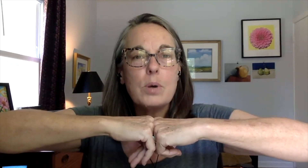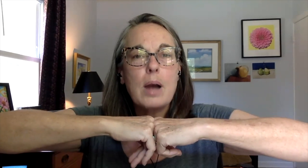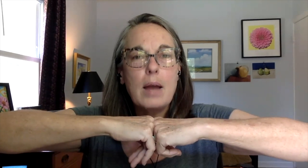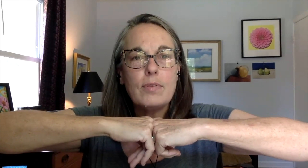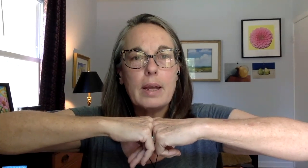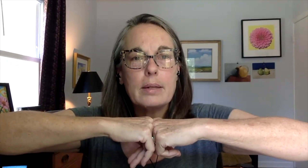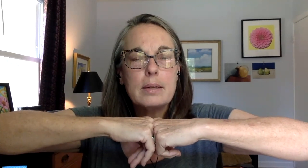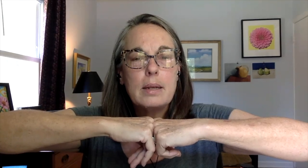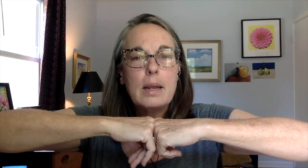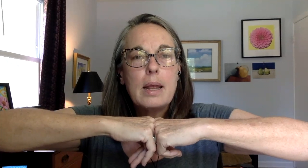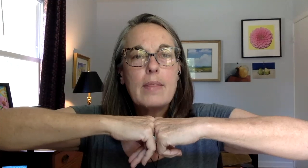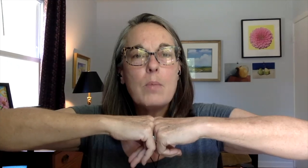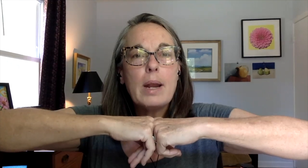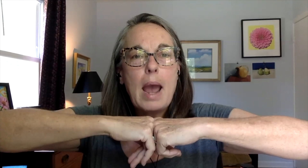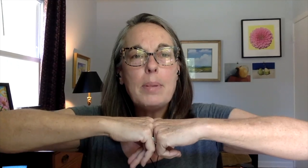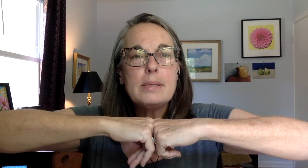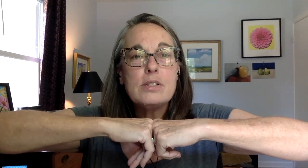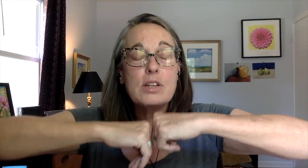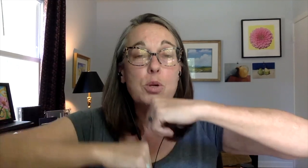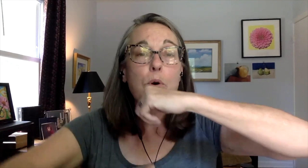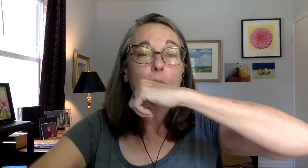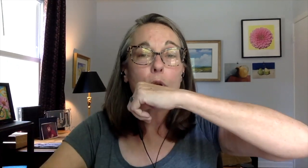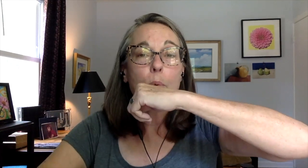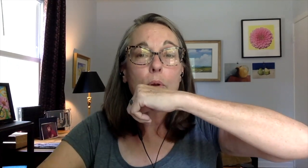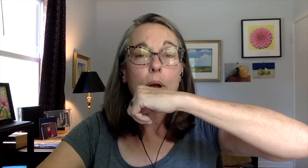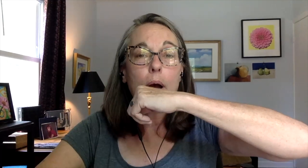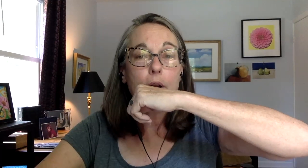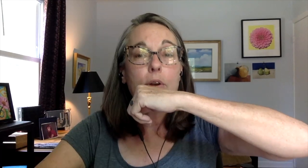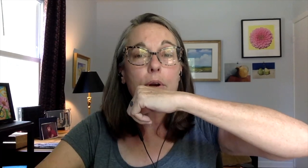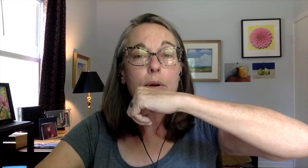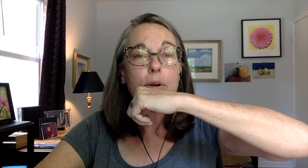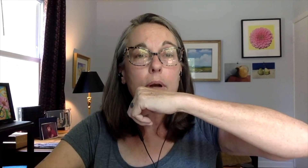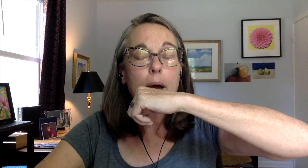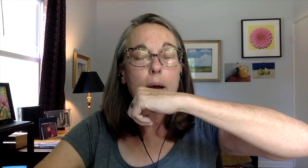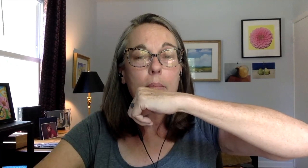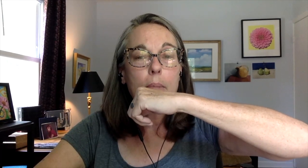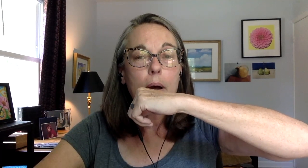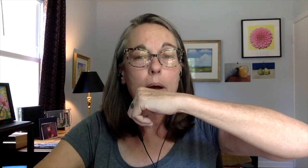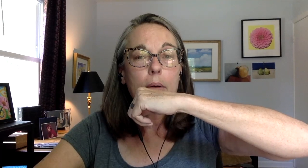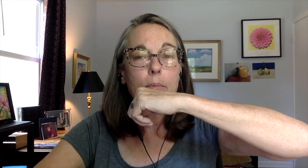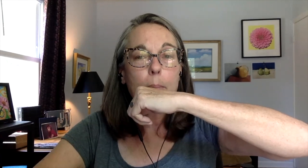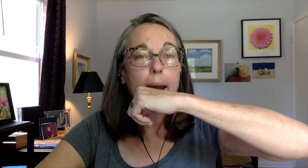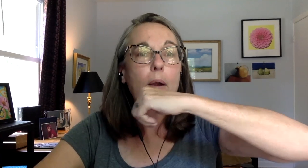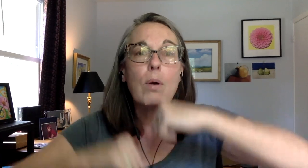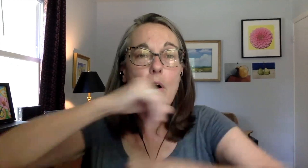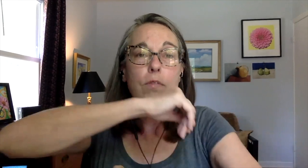a conflict, then what happens is that you will under repair or over